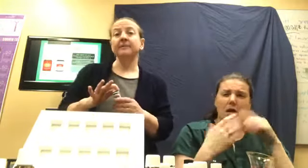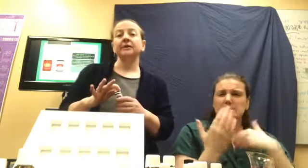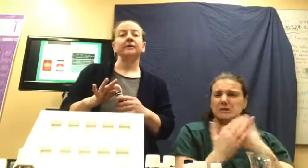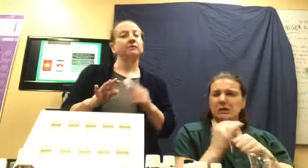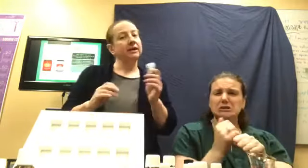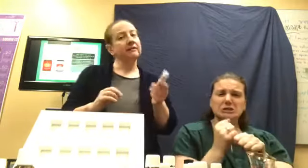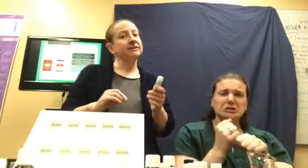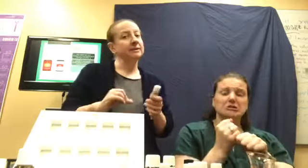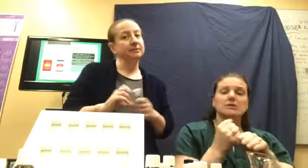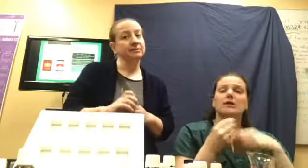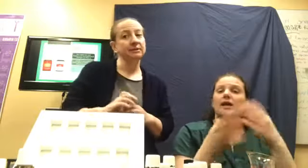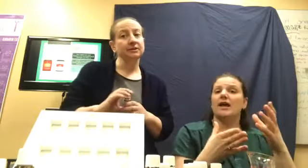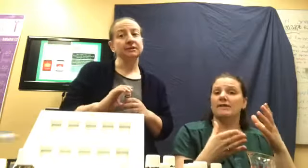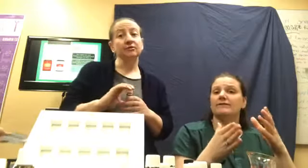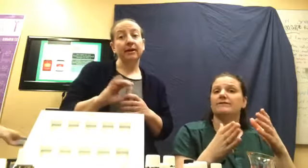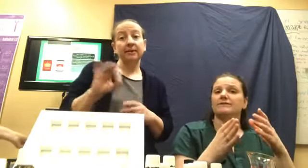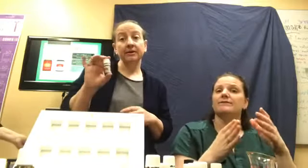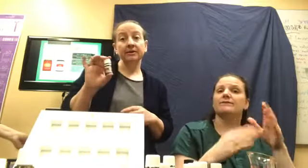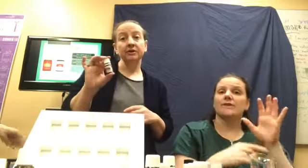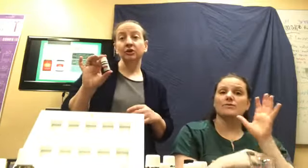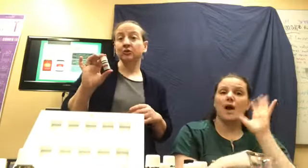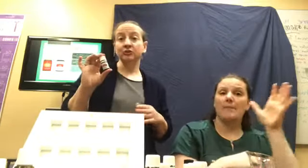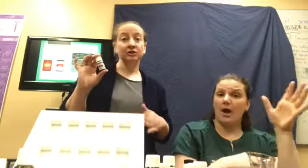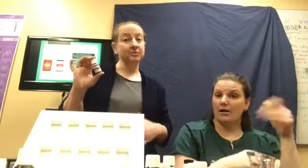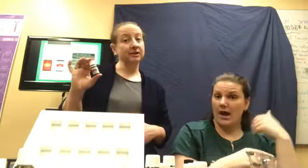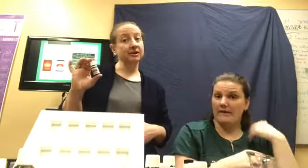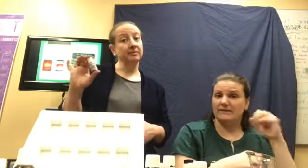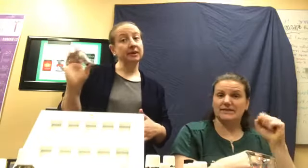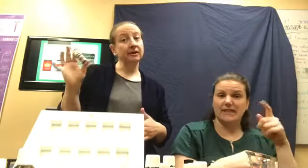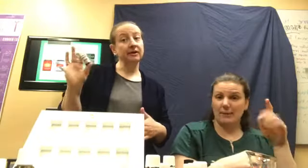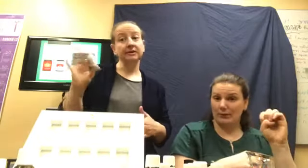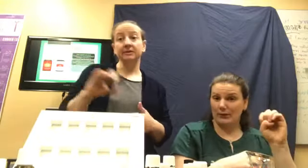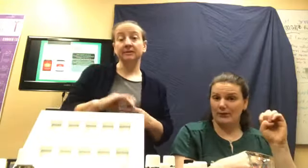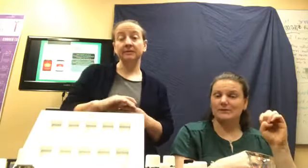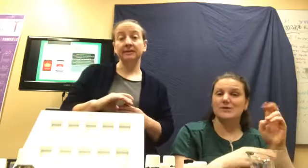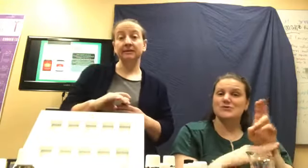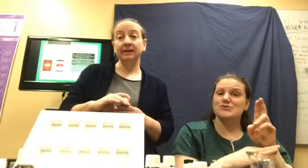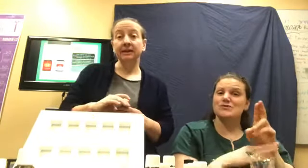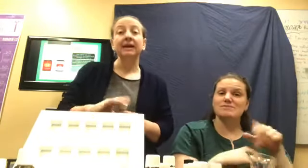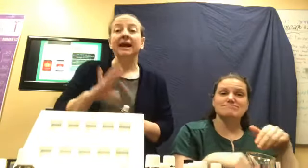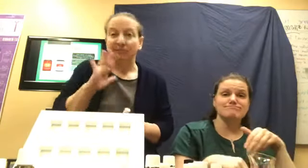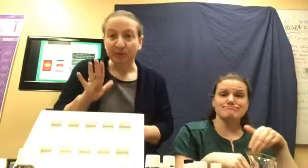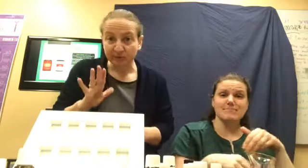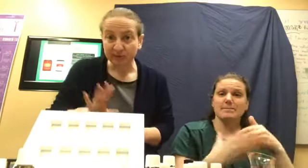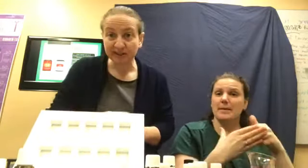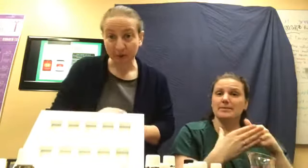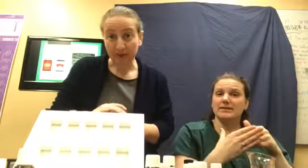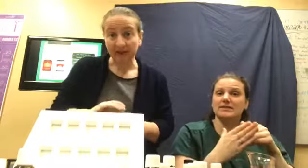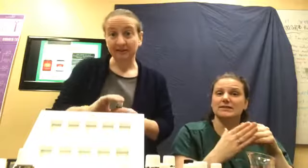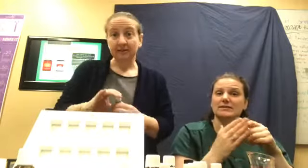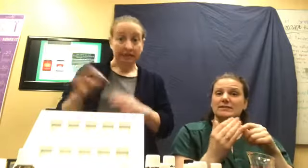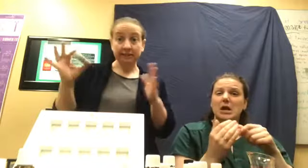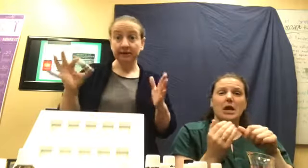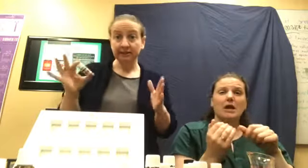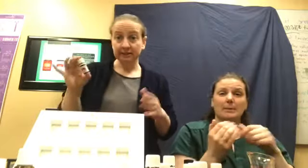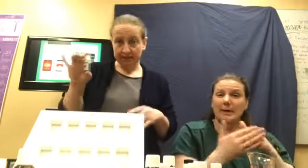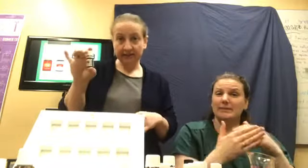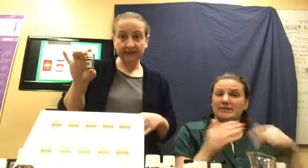We gave a sample to the grandma who just put a little bit on the baby's tummy, pooped within two minutes. Like seriously, this stuff